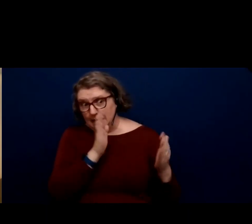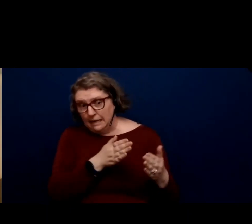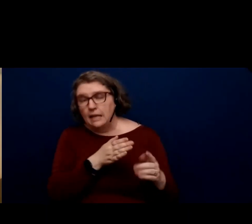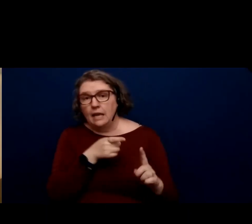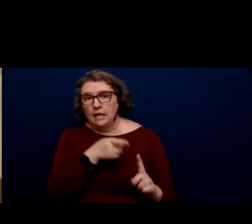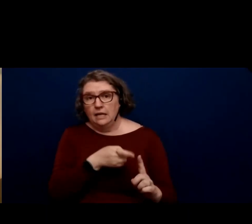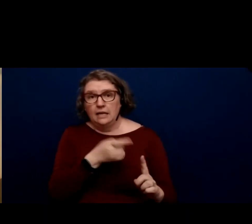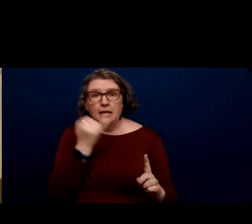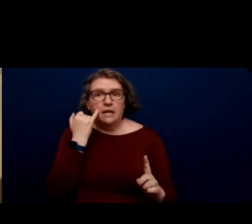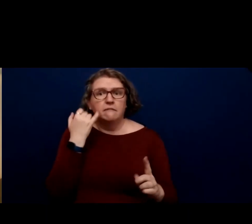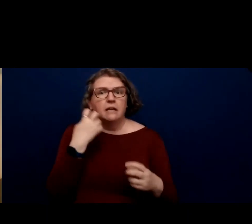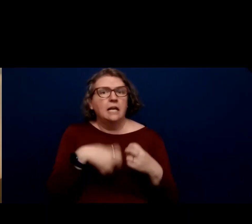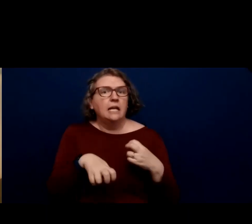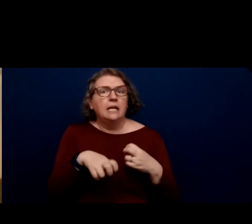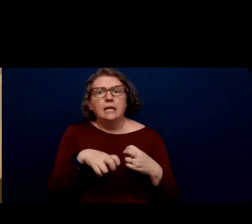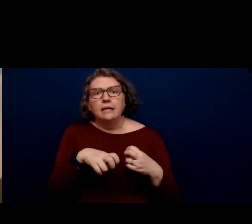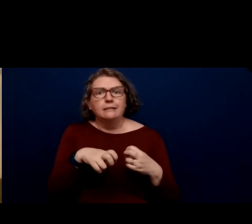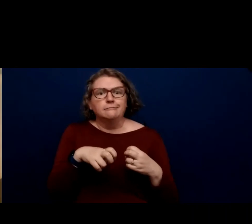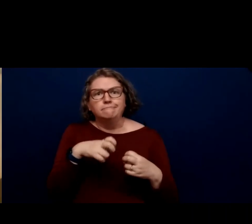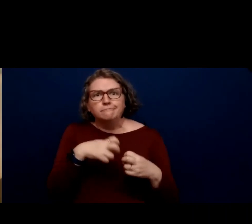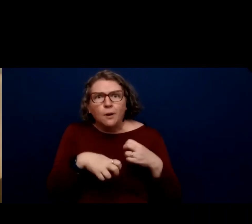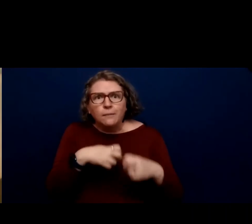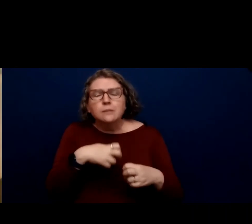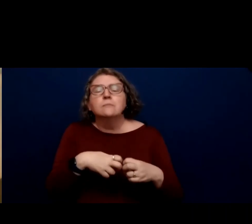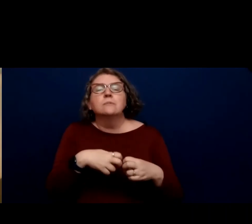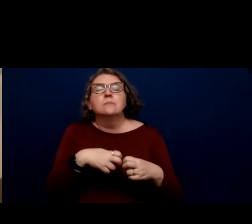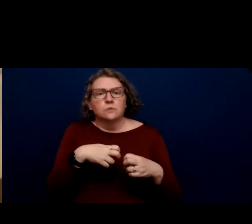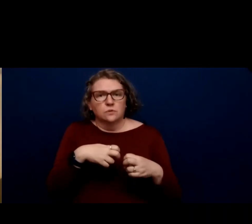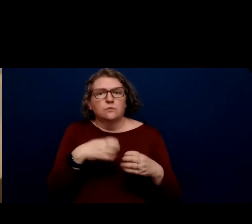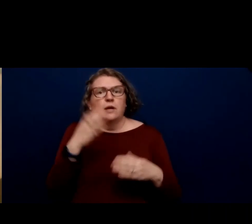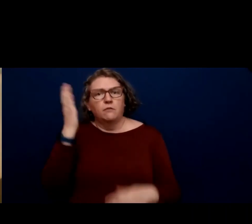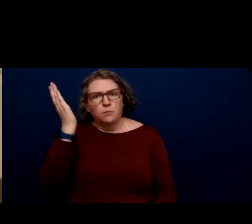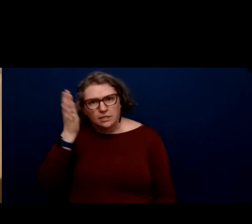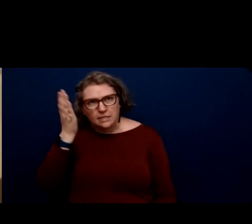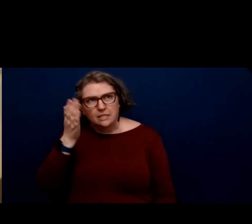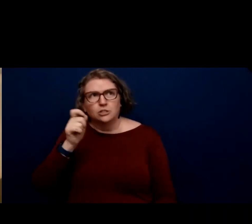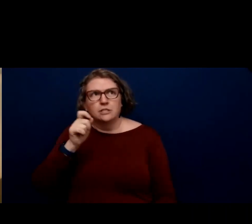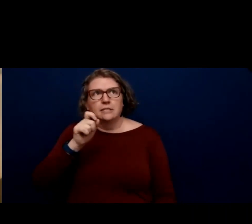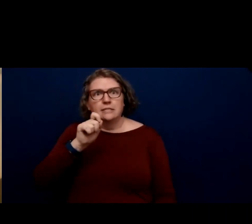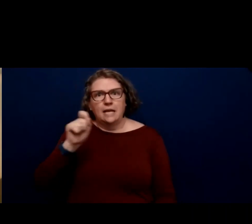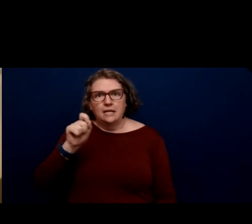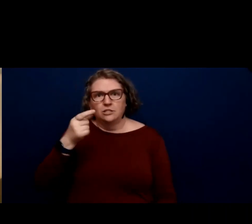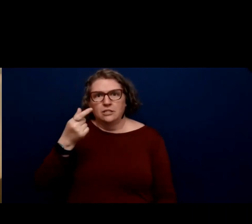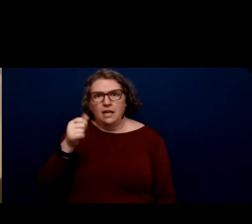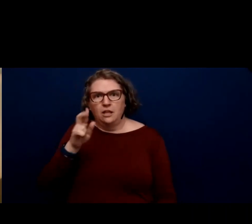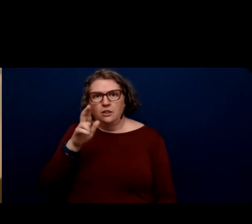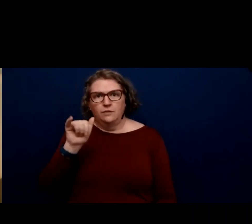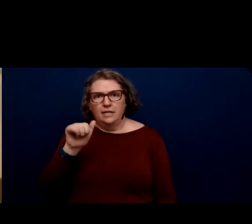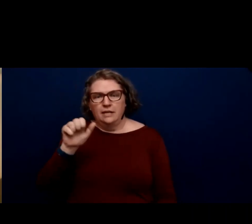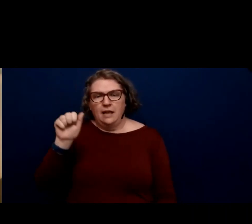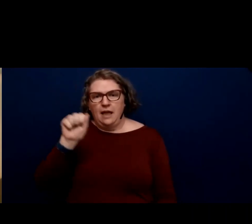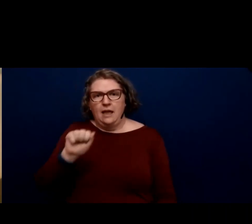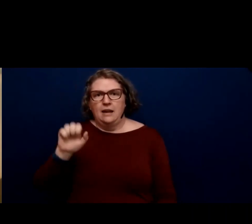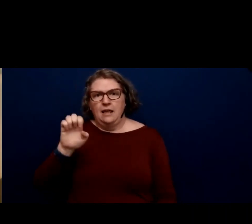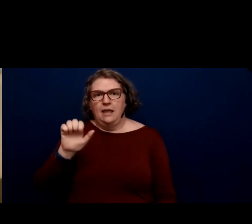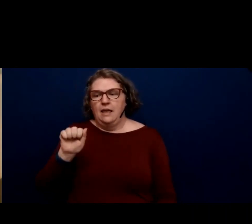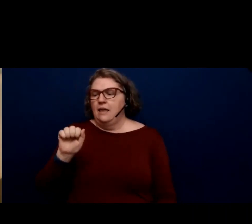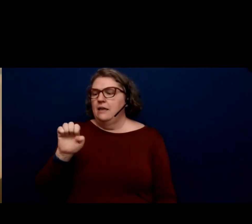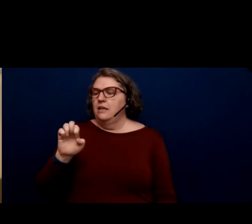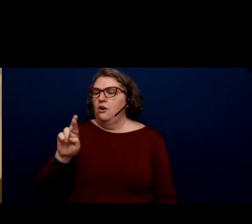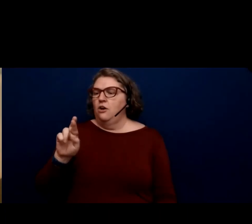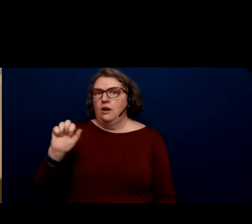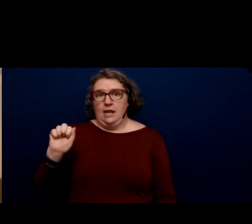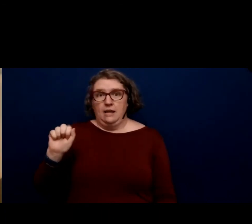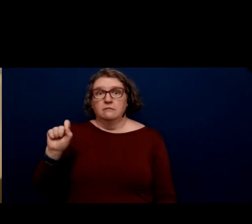into a snag, uh, we have presentation-gallery at aera.net. And